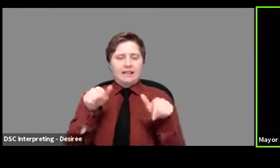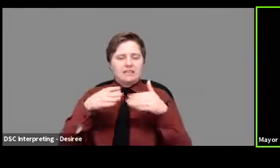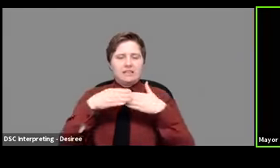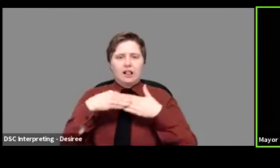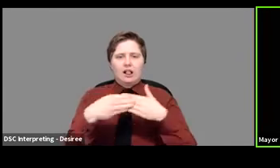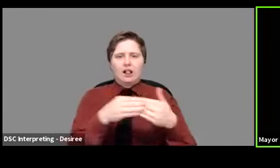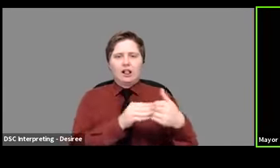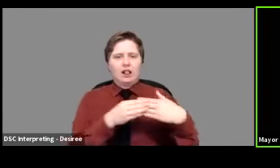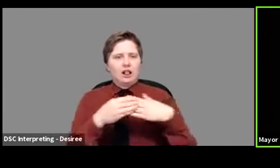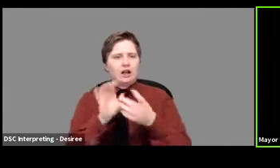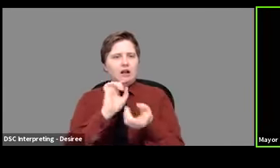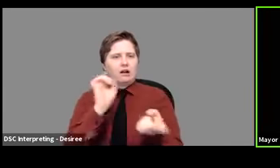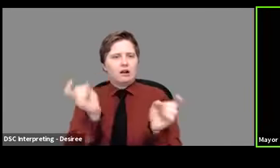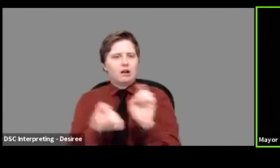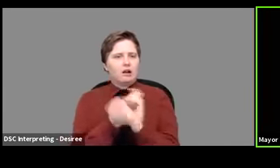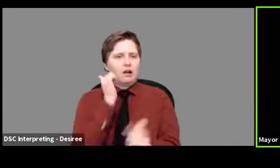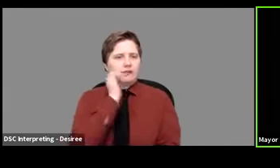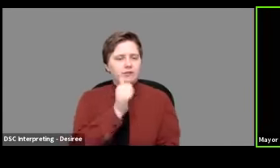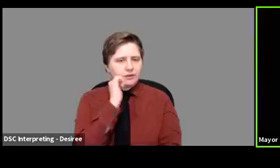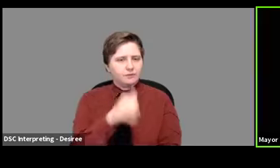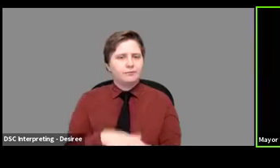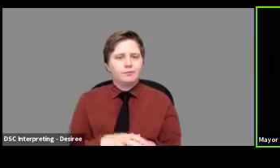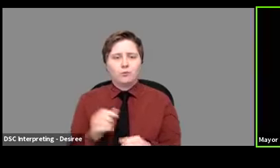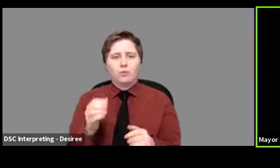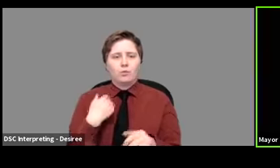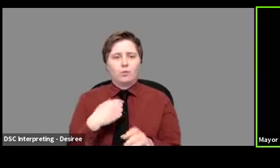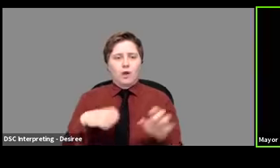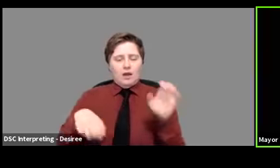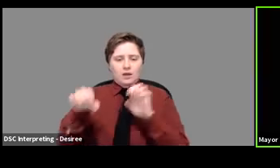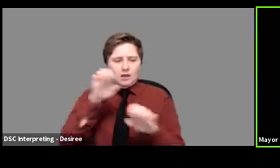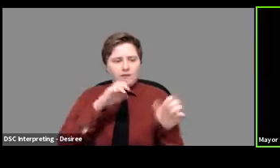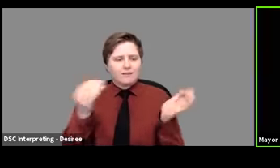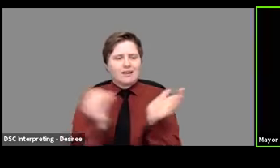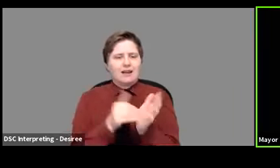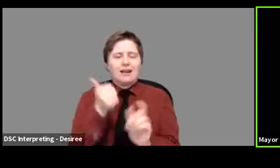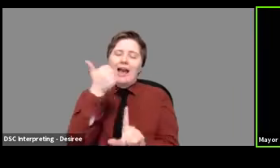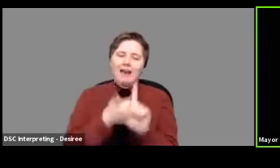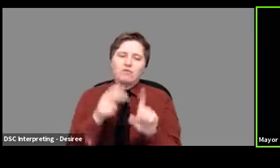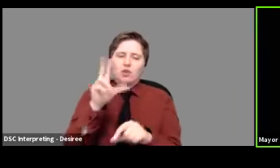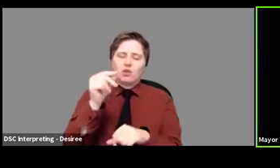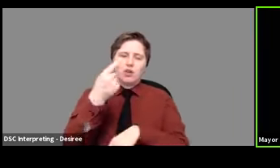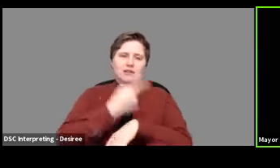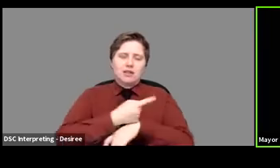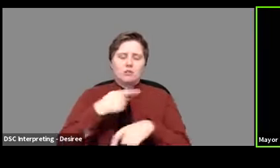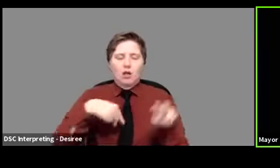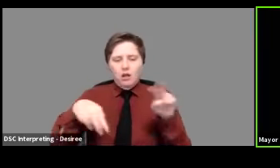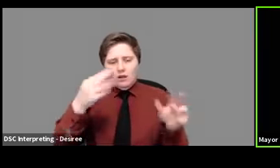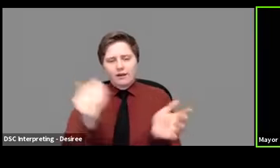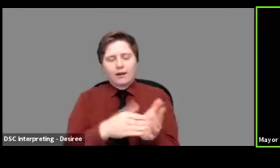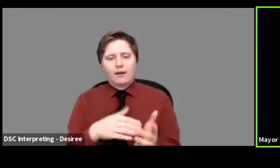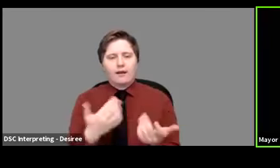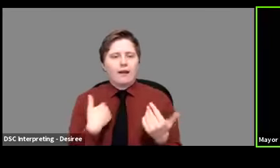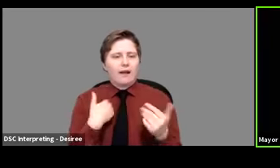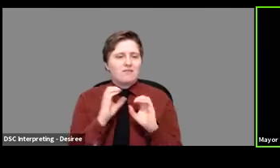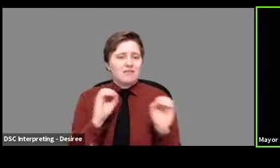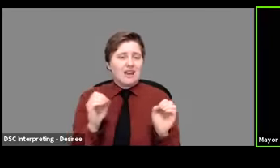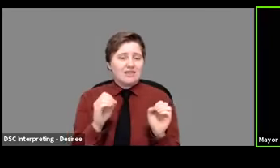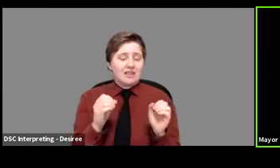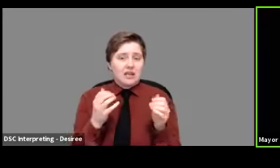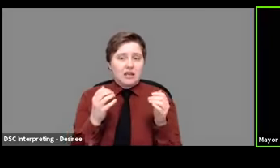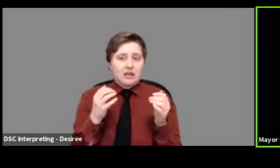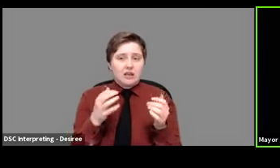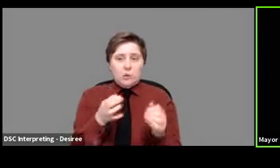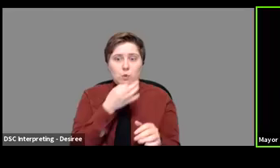evolving situation. You know, we're obviously going to reevaluate every 30 days. Um, there's nothing, but I can tell you there's nothing imminent.